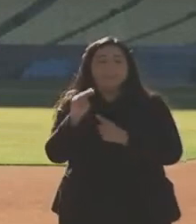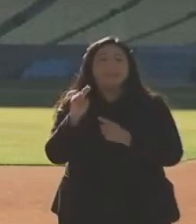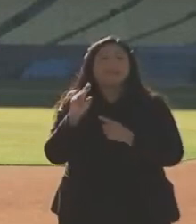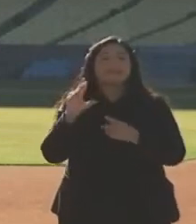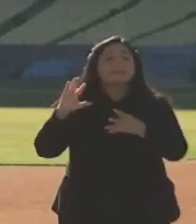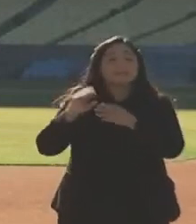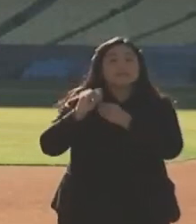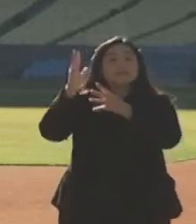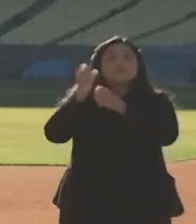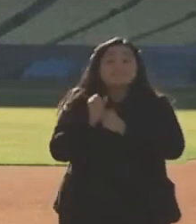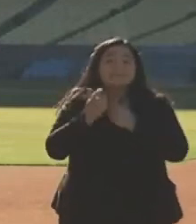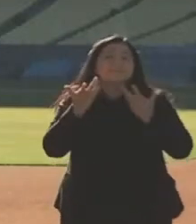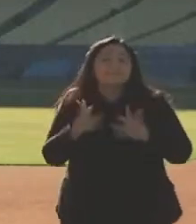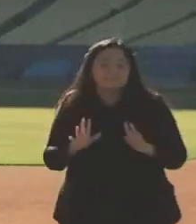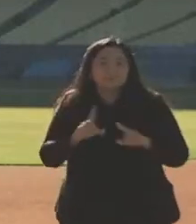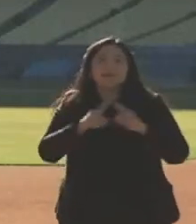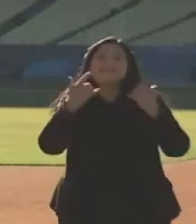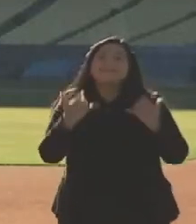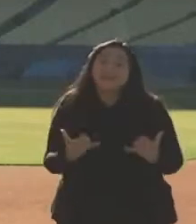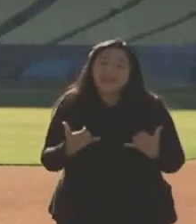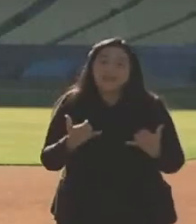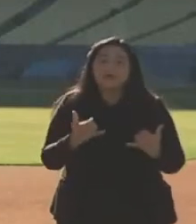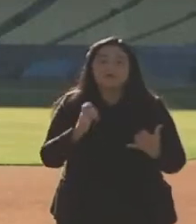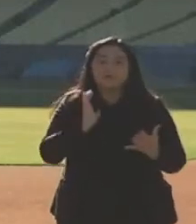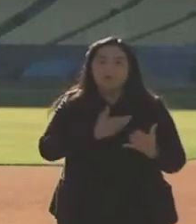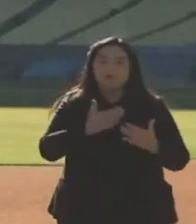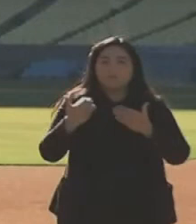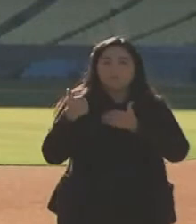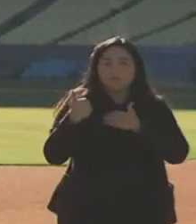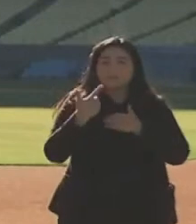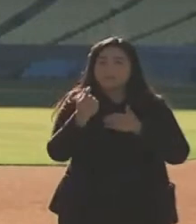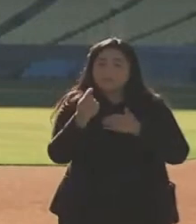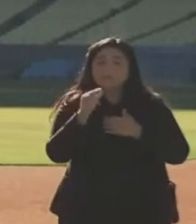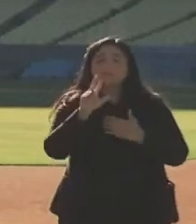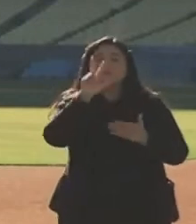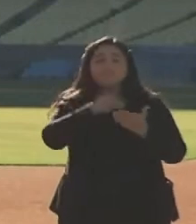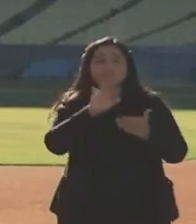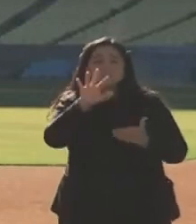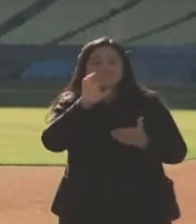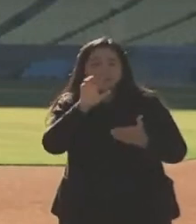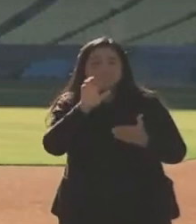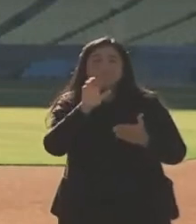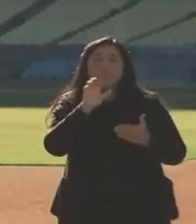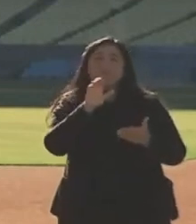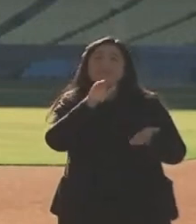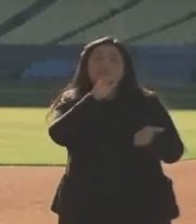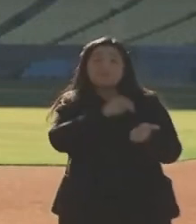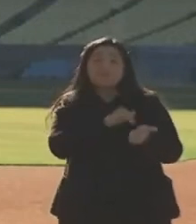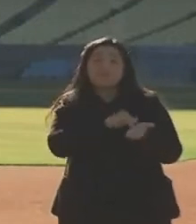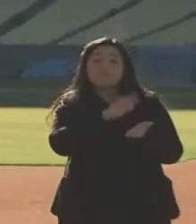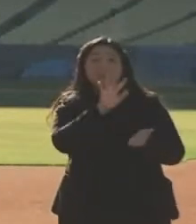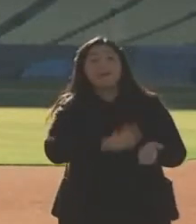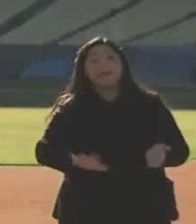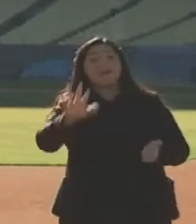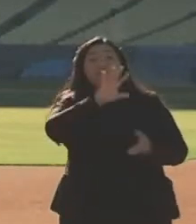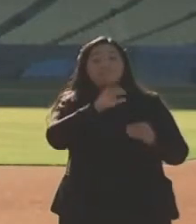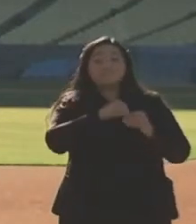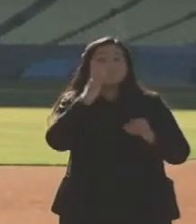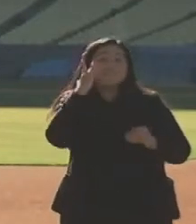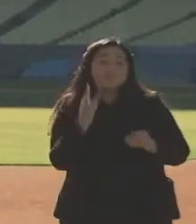And it's now our responsibility to get these 3,500 providers up and down the state of California to administer